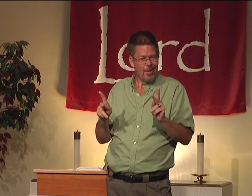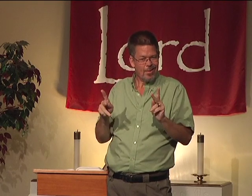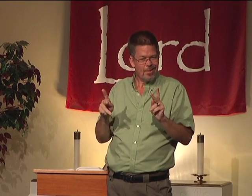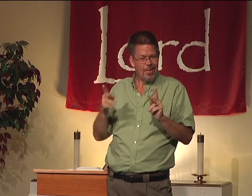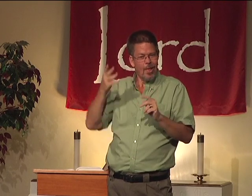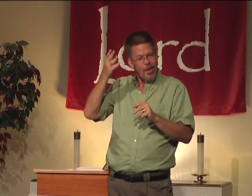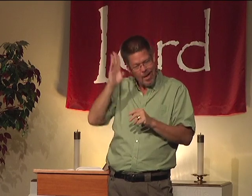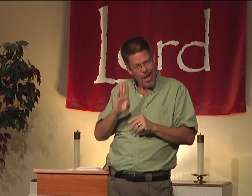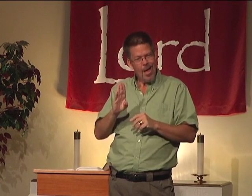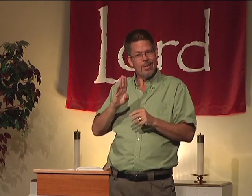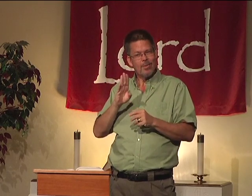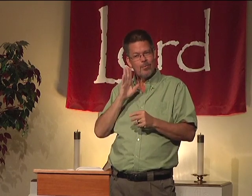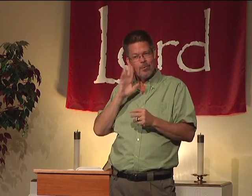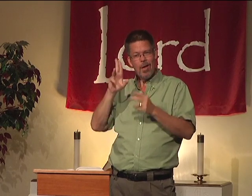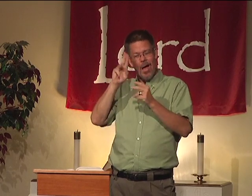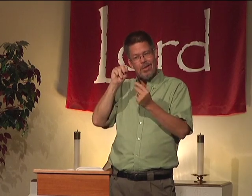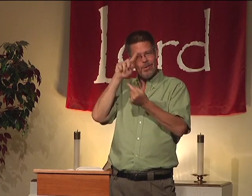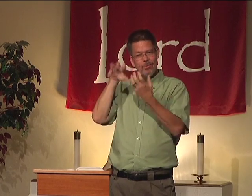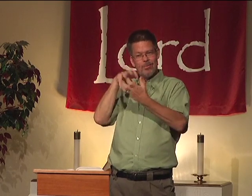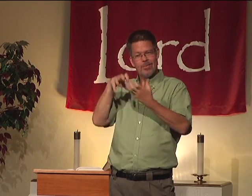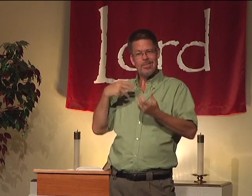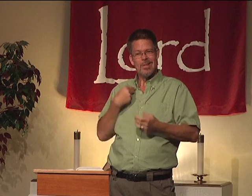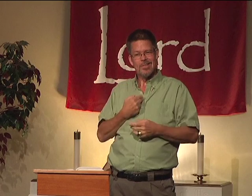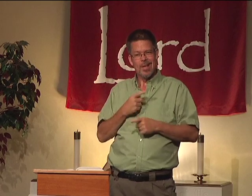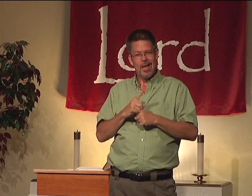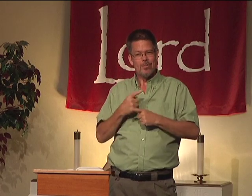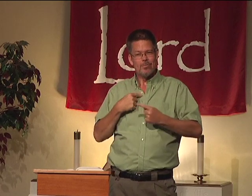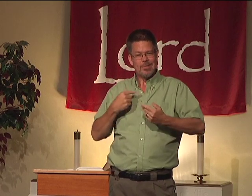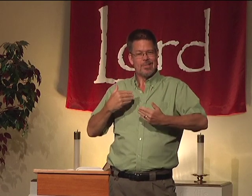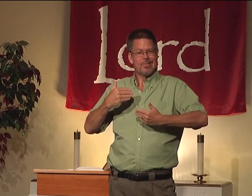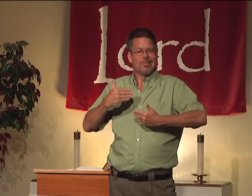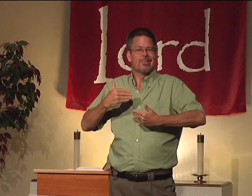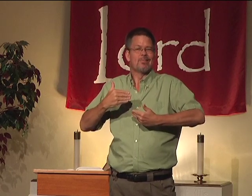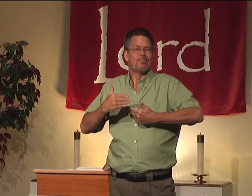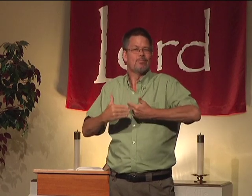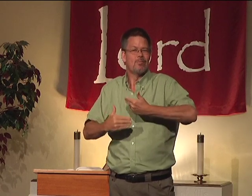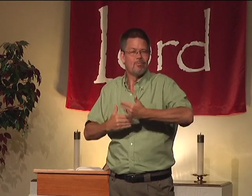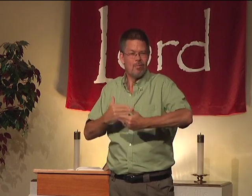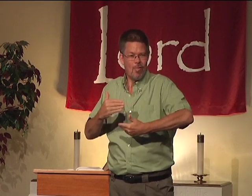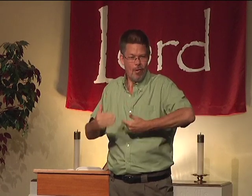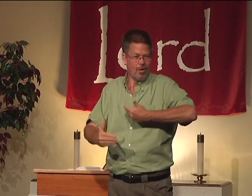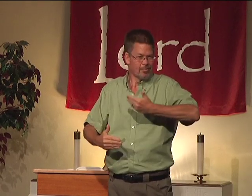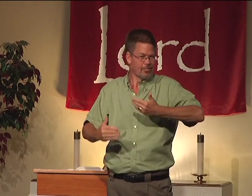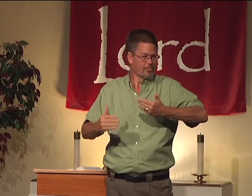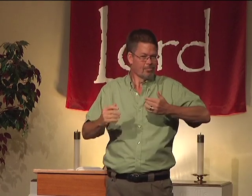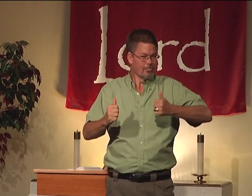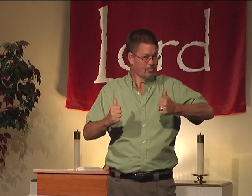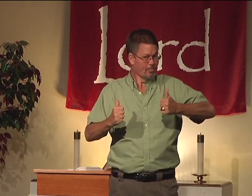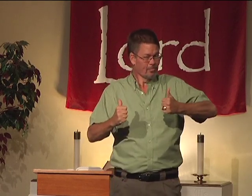It's okay. It's good. God will un-confuse us as we go through this process.